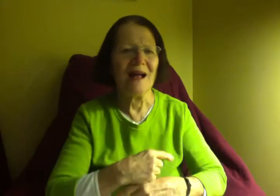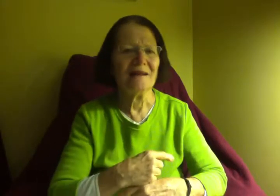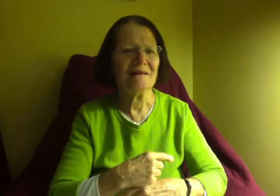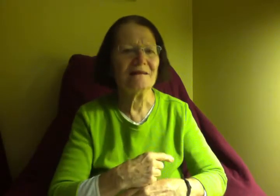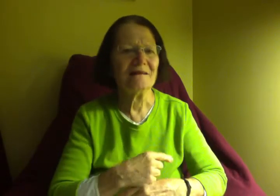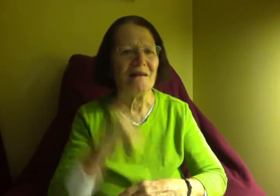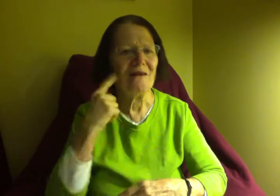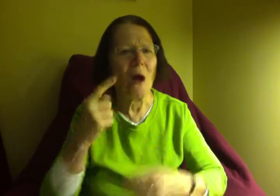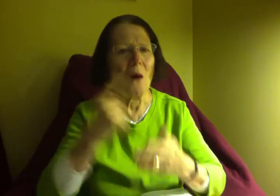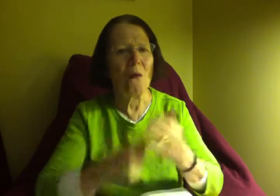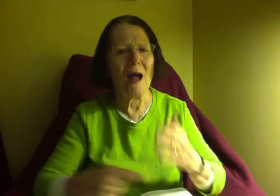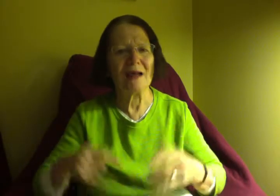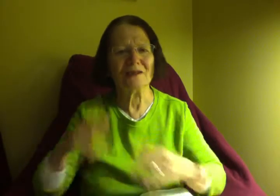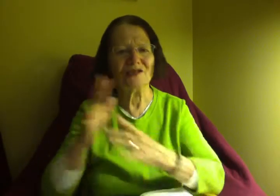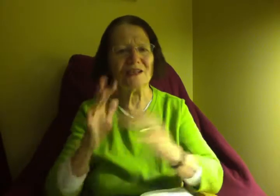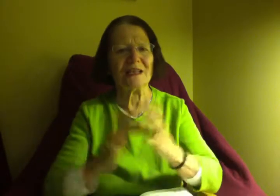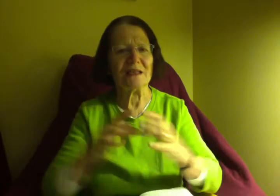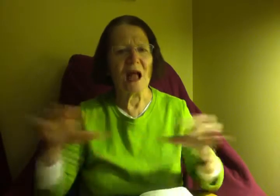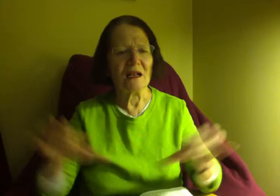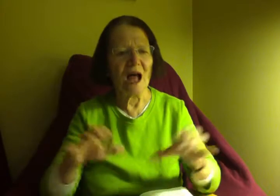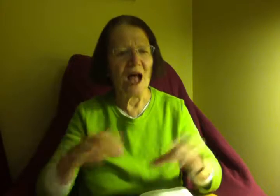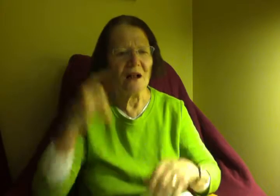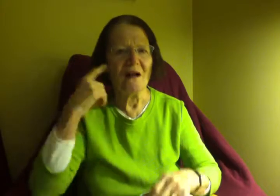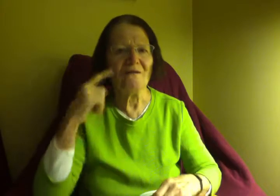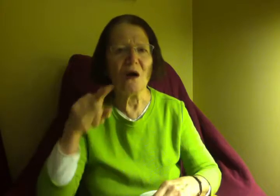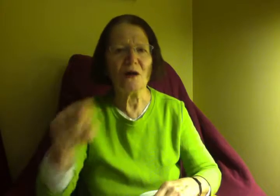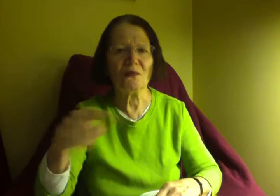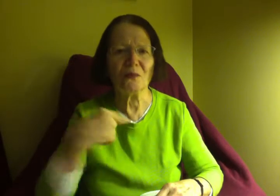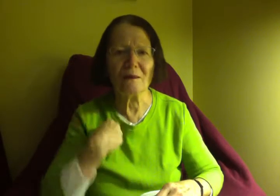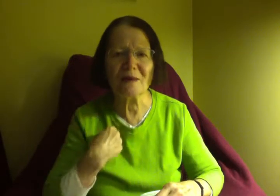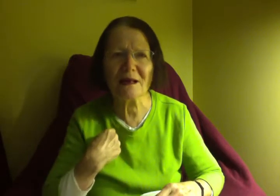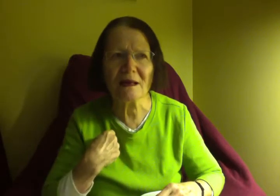While I talk more, said,